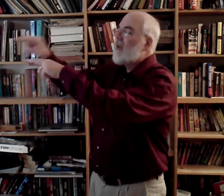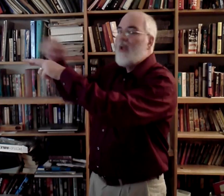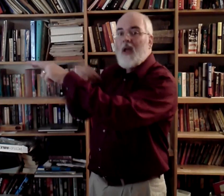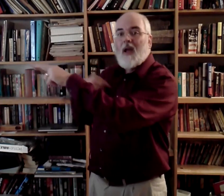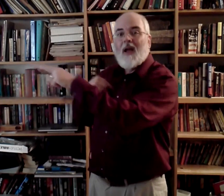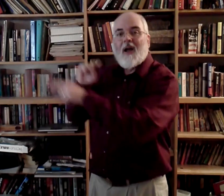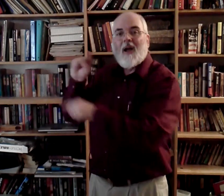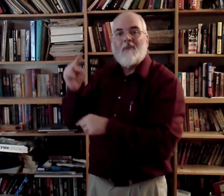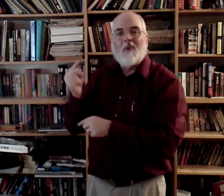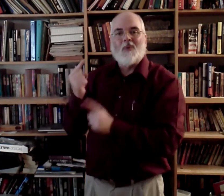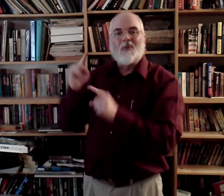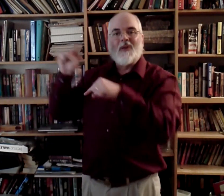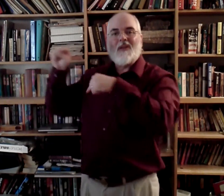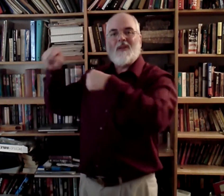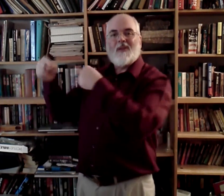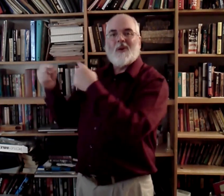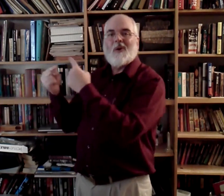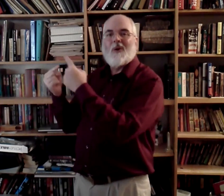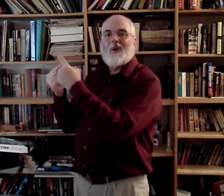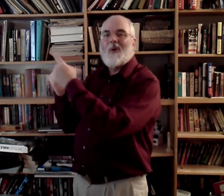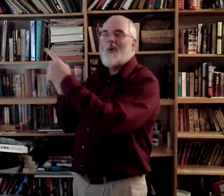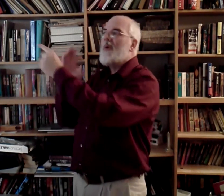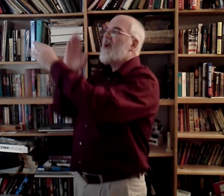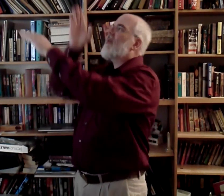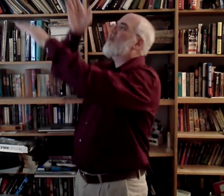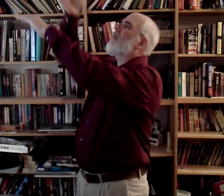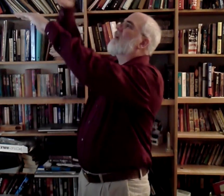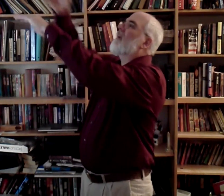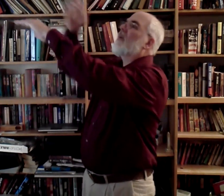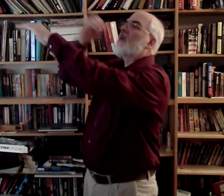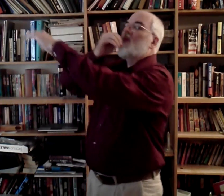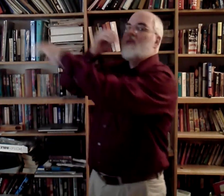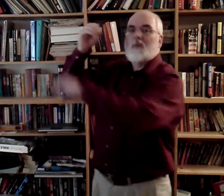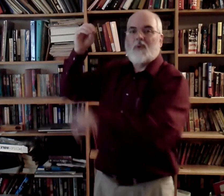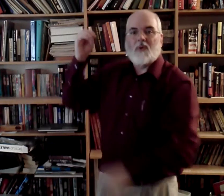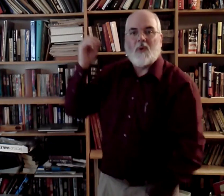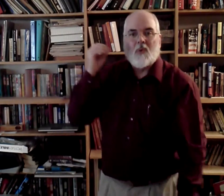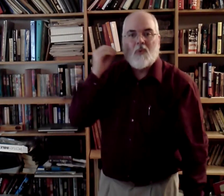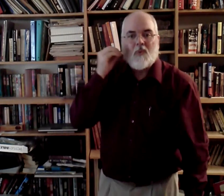I'm only going over home.